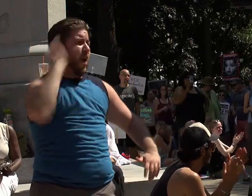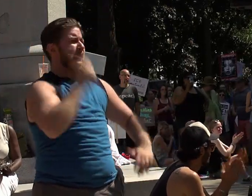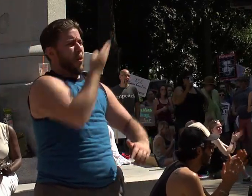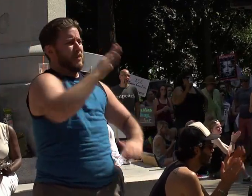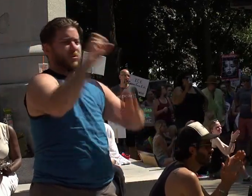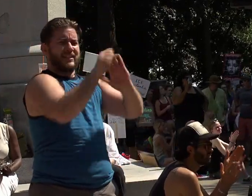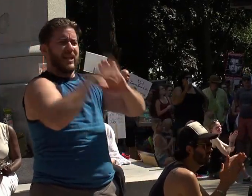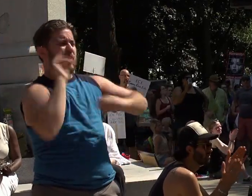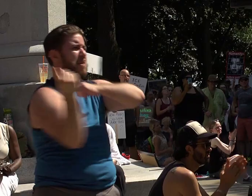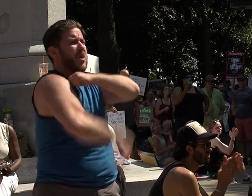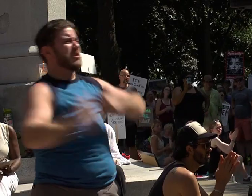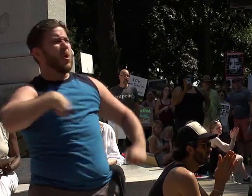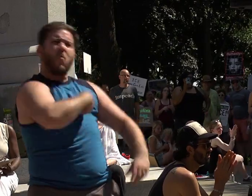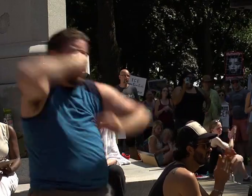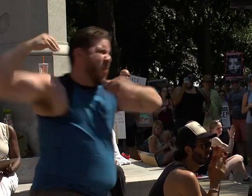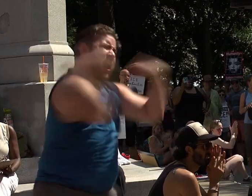punished and we don't give a damn.